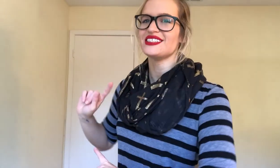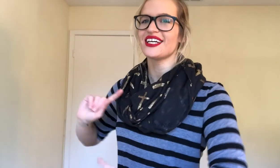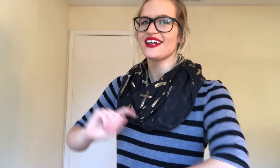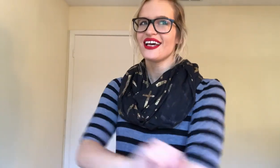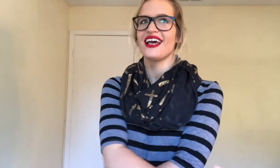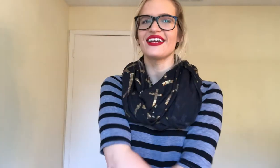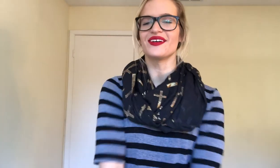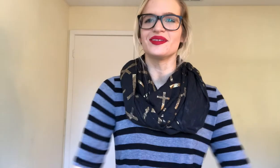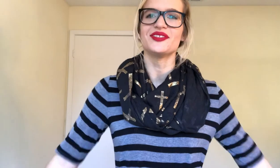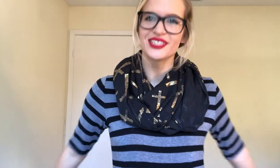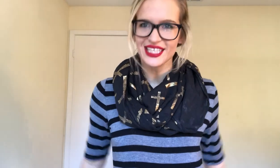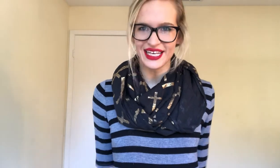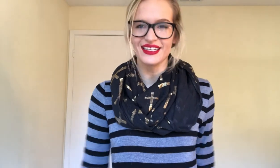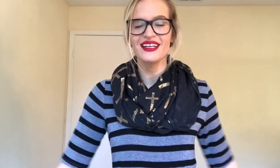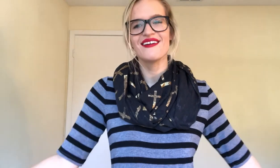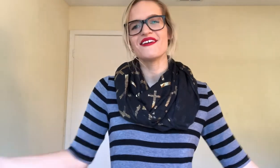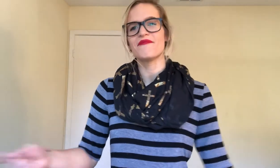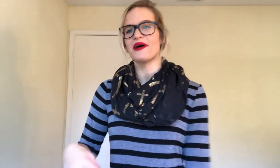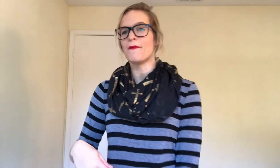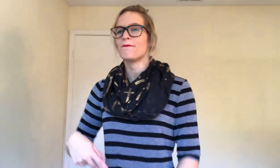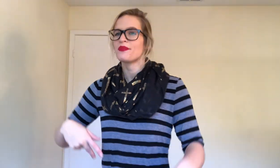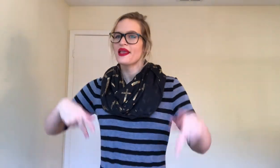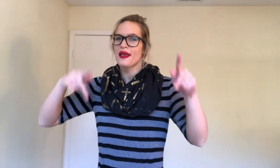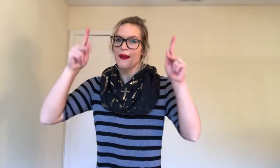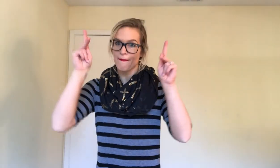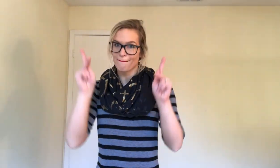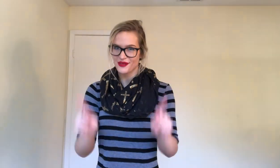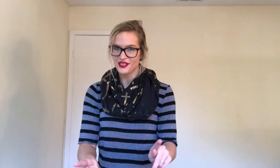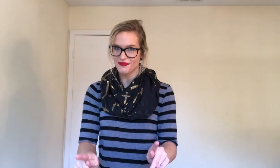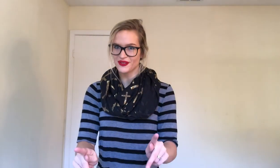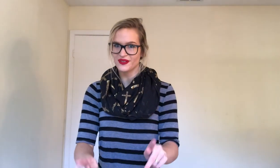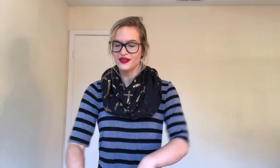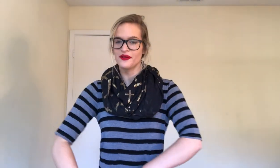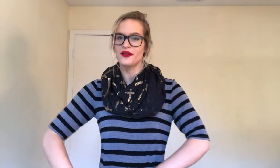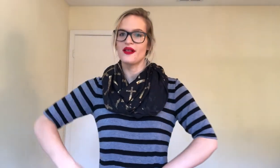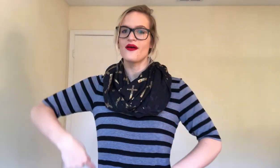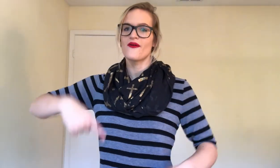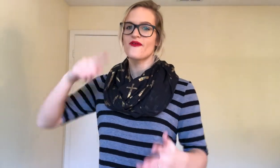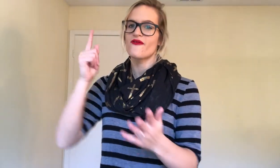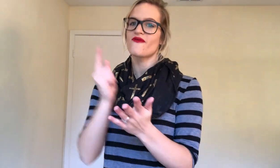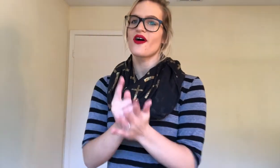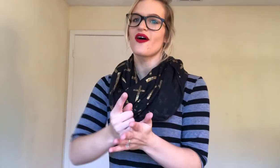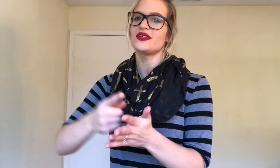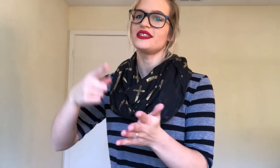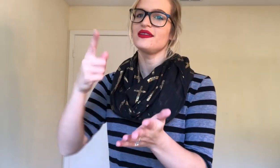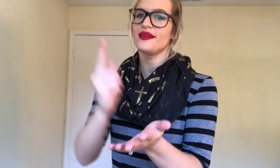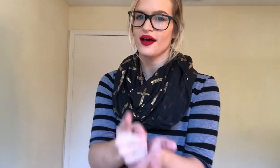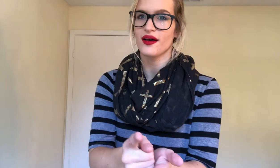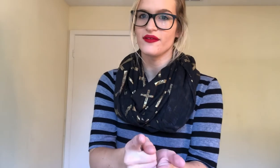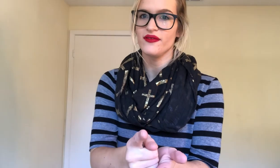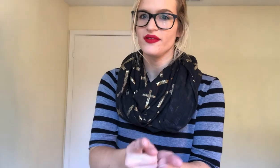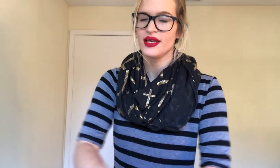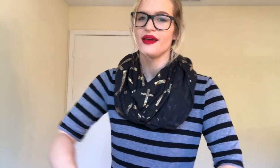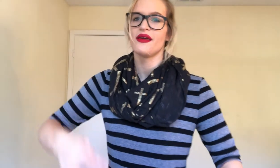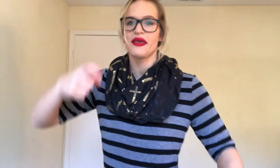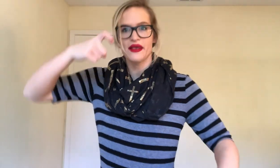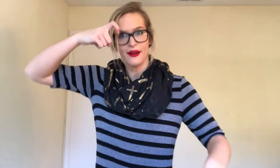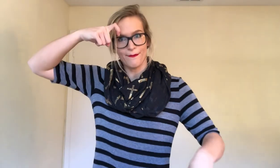it and go through it again. But. And. People. Fall. In. Love. In.